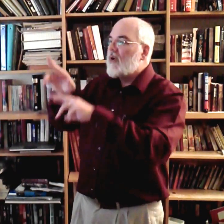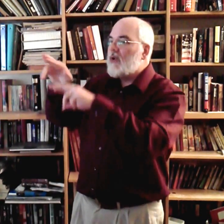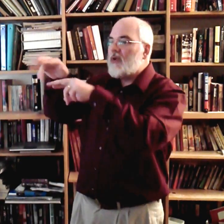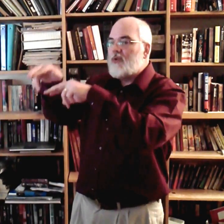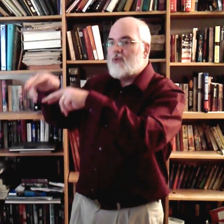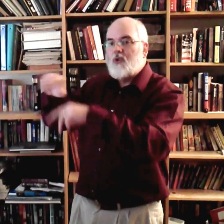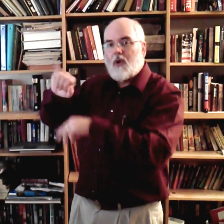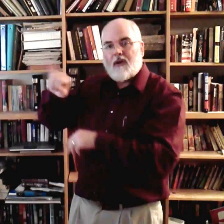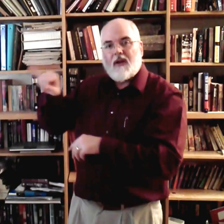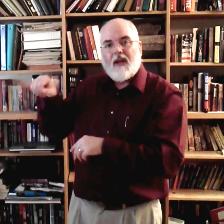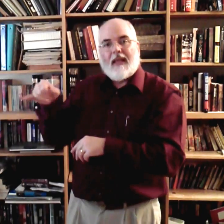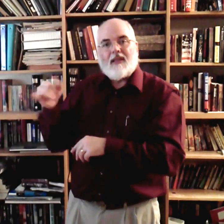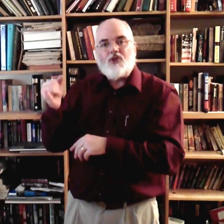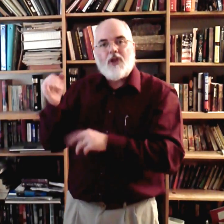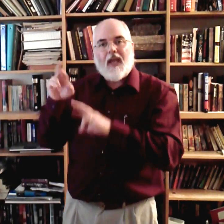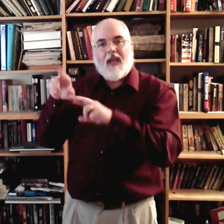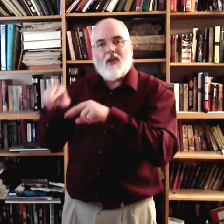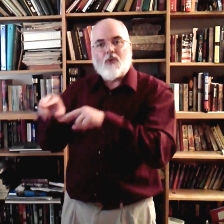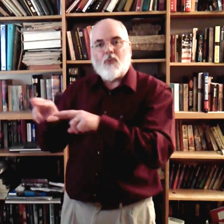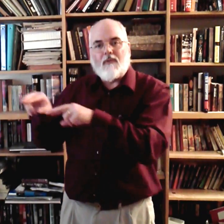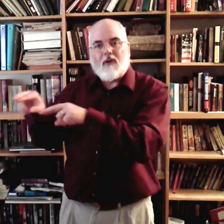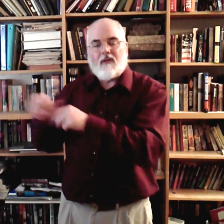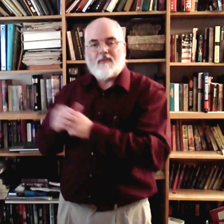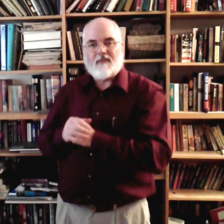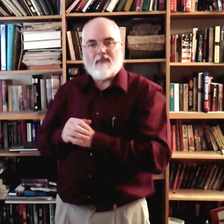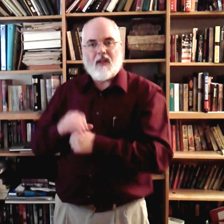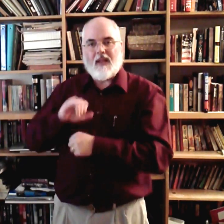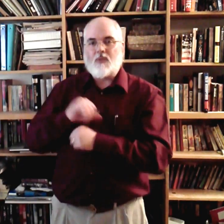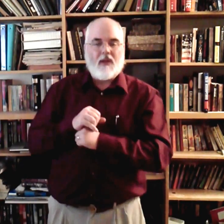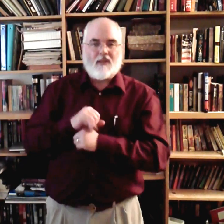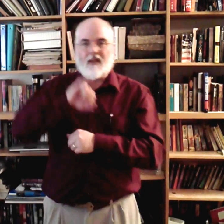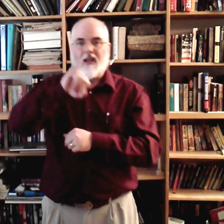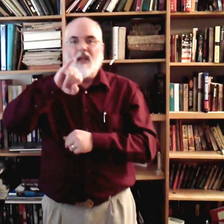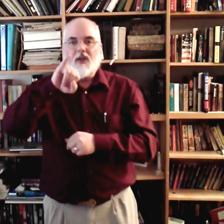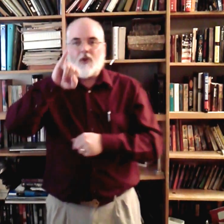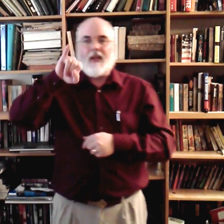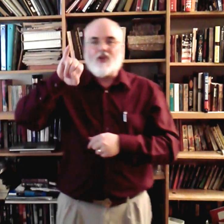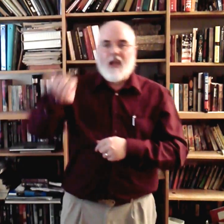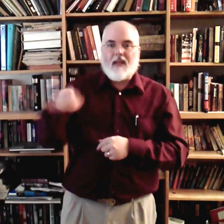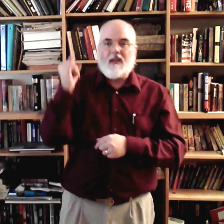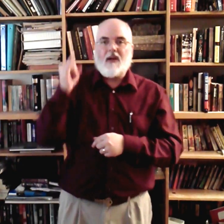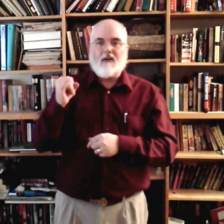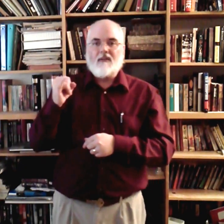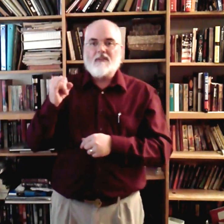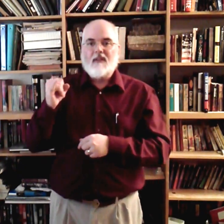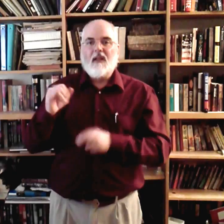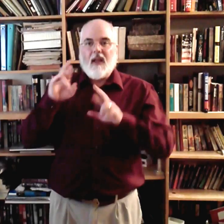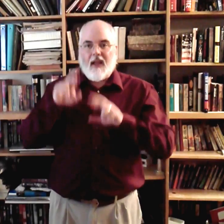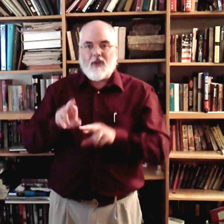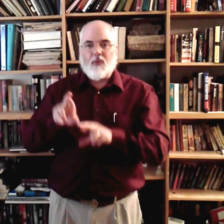Jordan. Jay River, okay? That's why you sign that. You make a J in the air, and